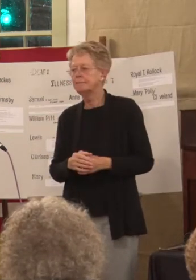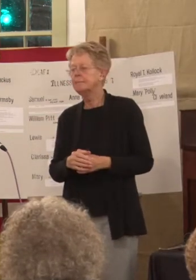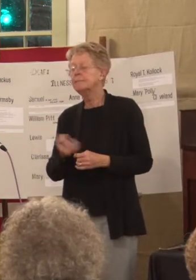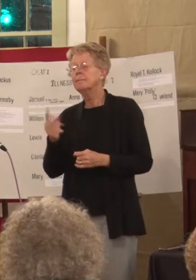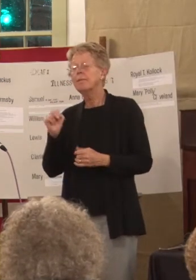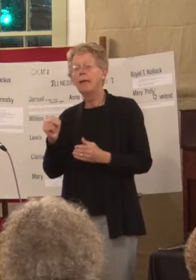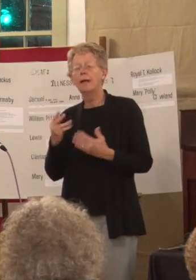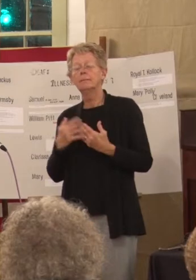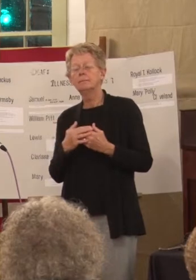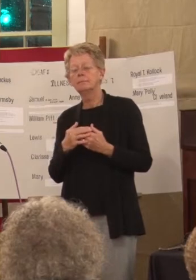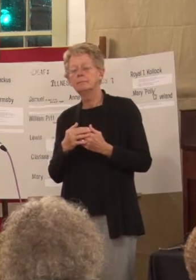there,